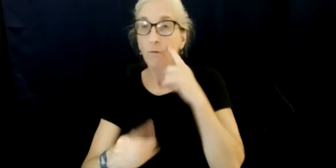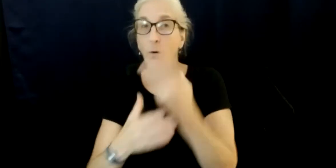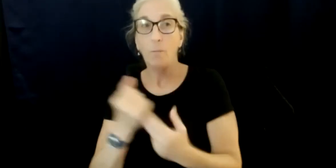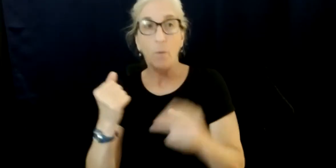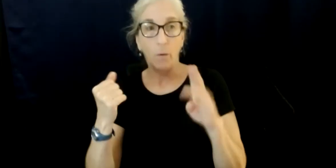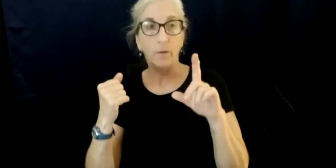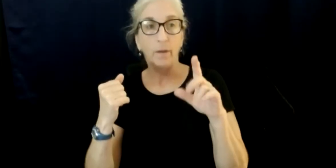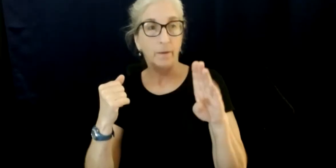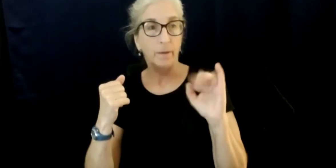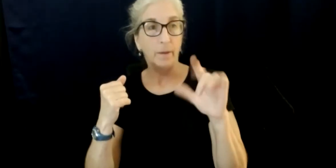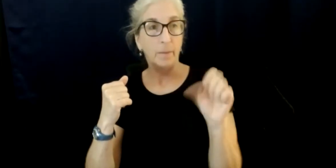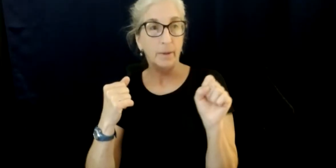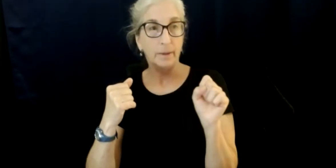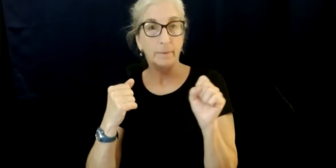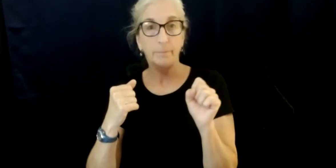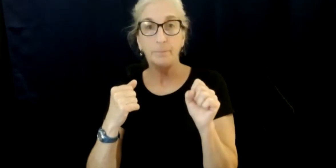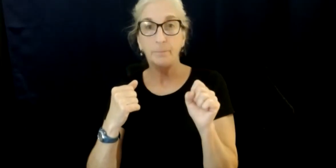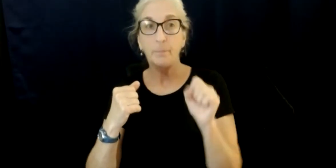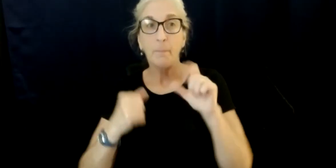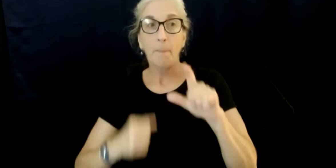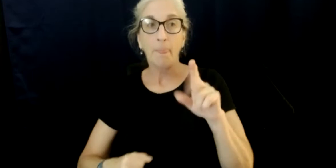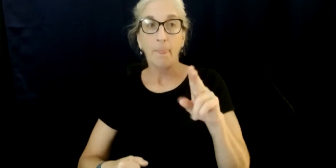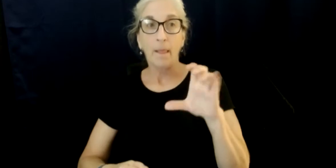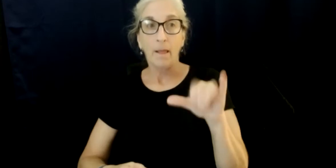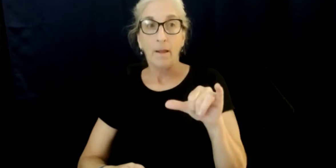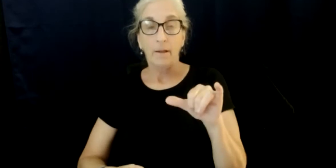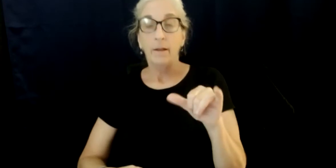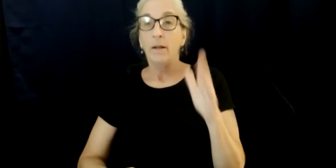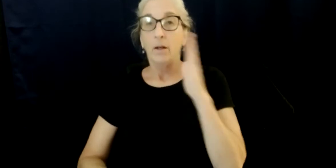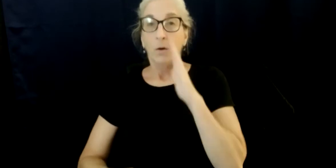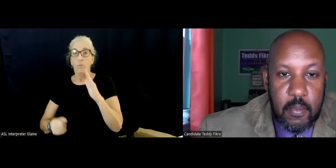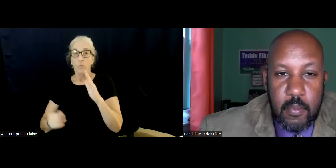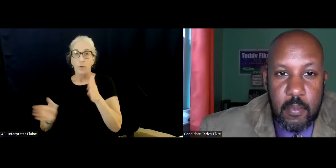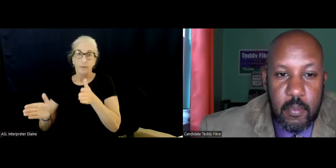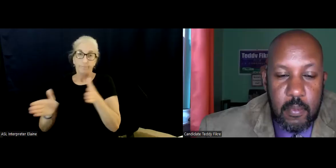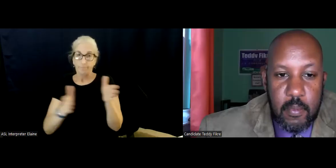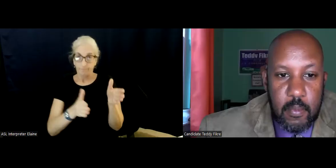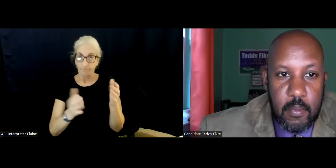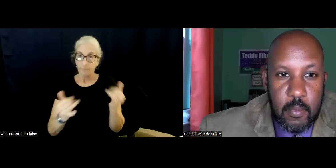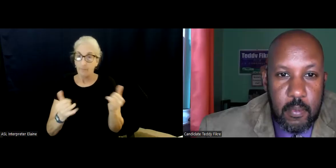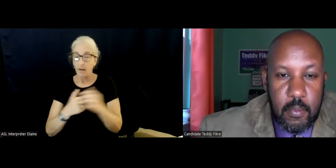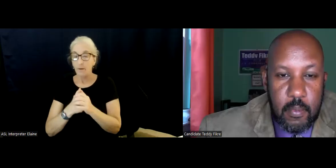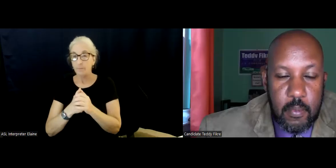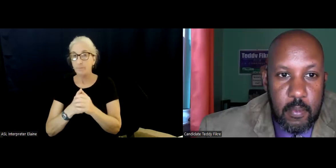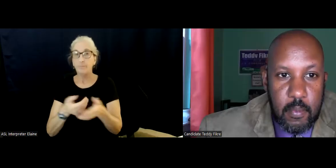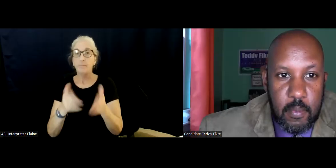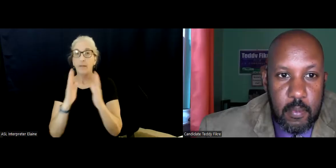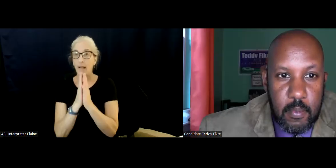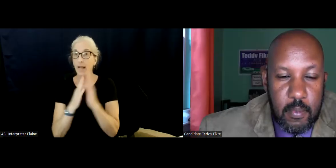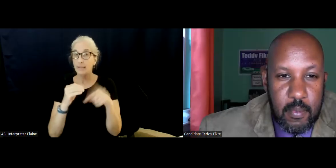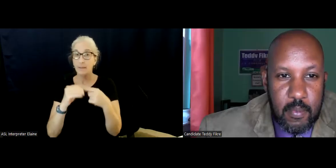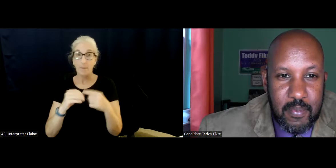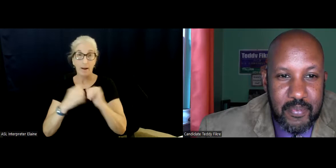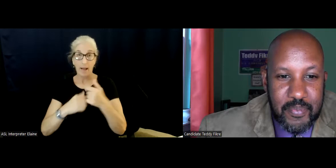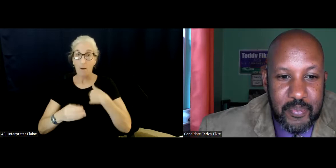Okay, so we are going to change gears a little bit here and ask about another question related to actually how I spent my